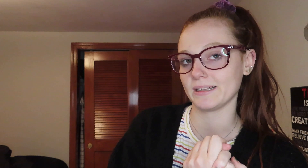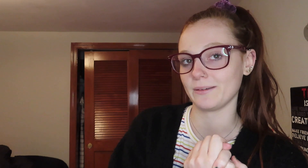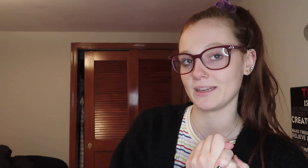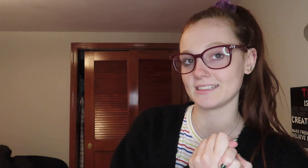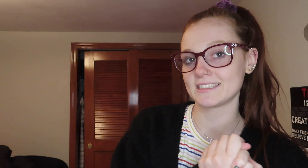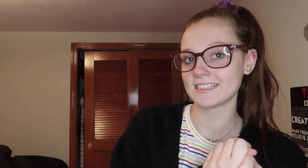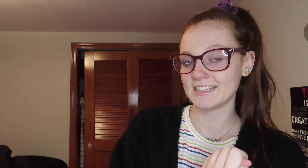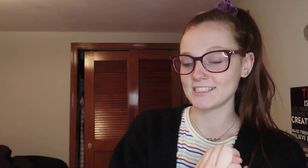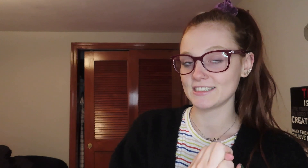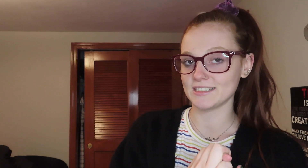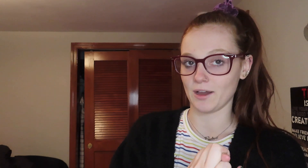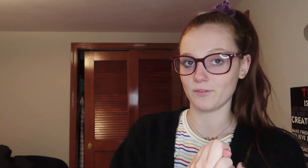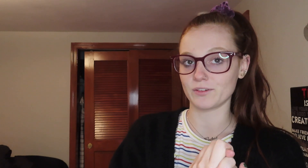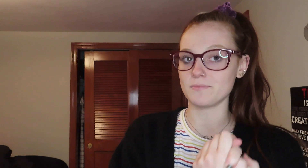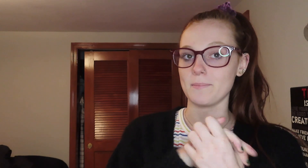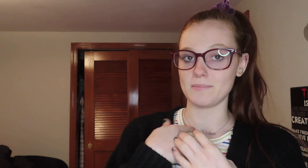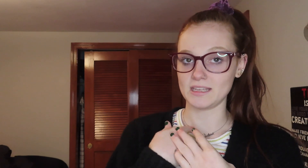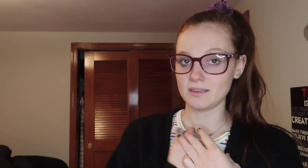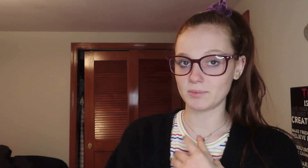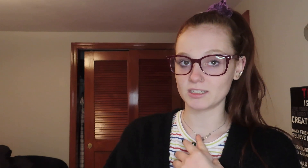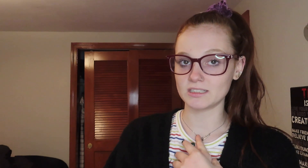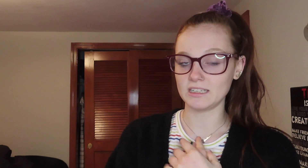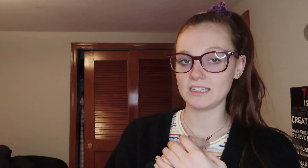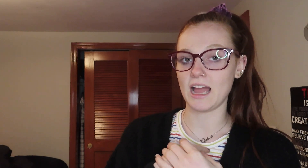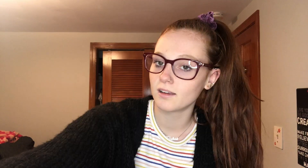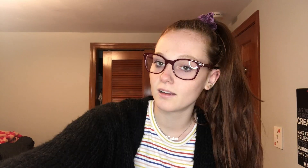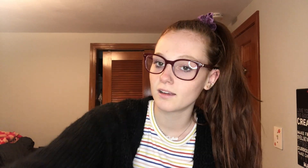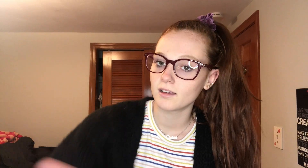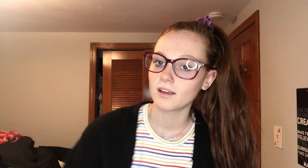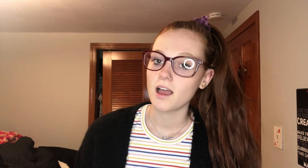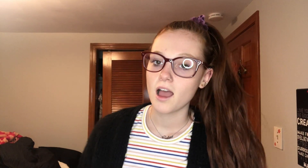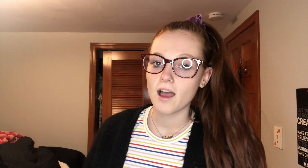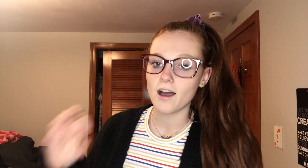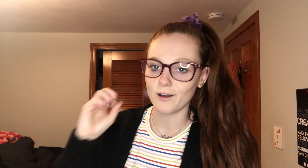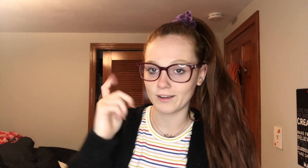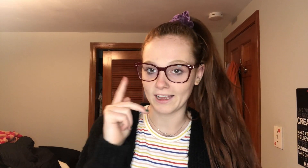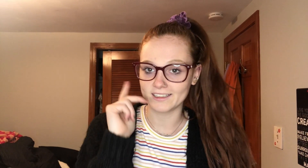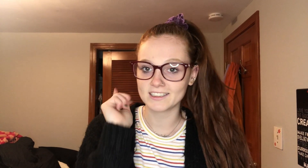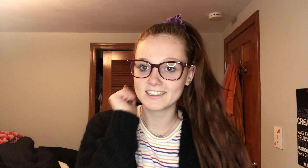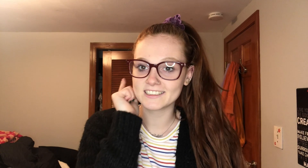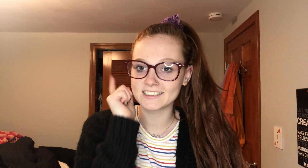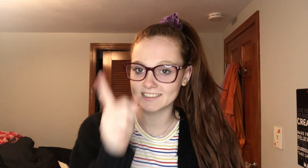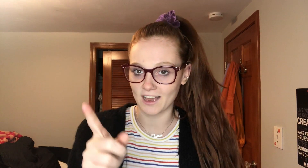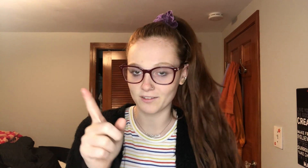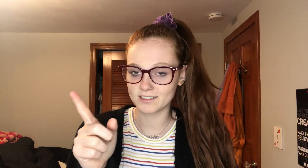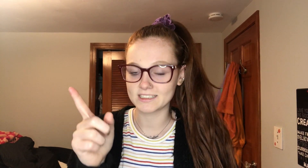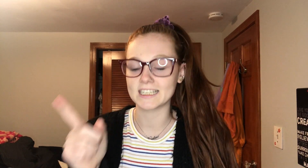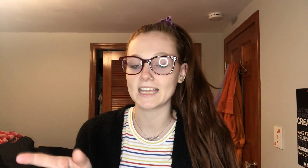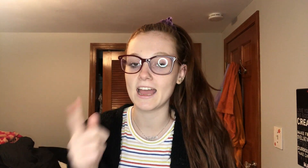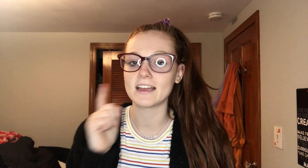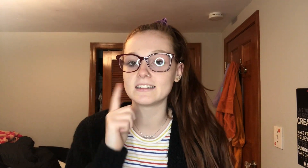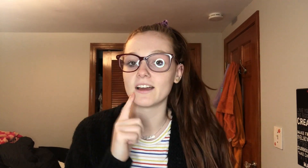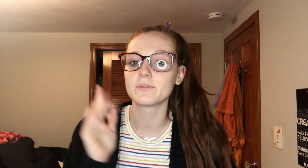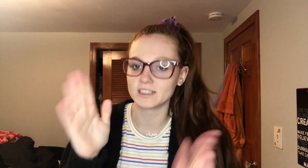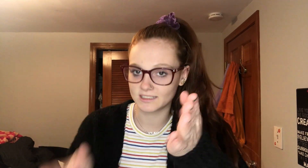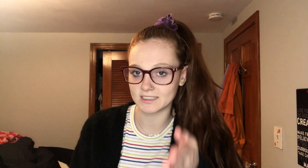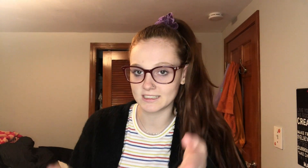polite ways so for me personally okay so to get a deaf person's